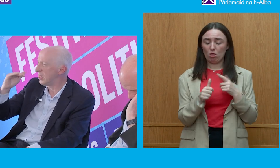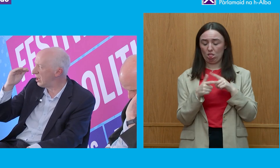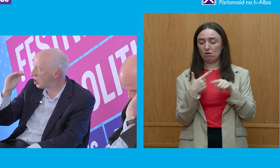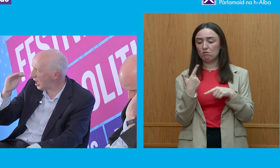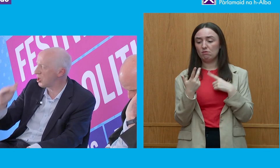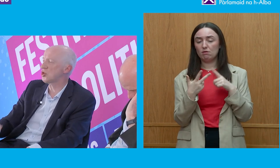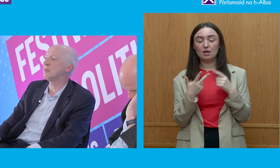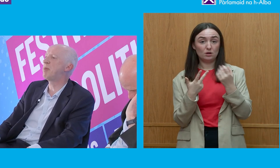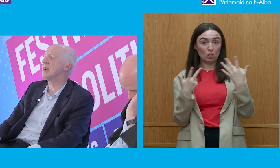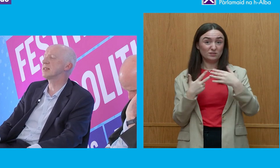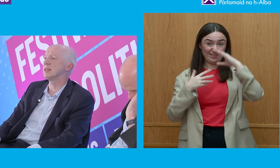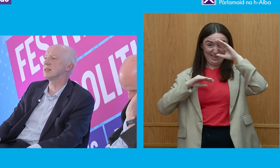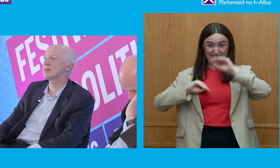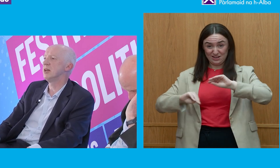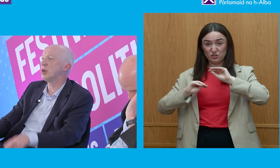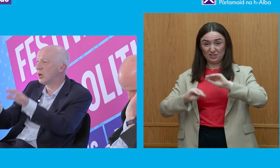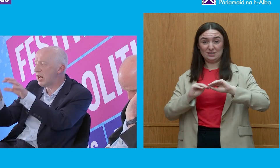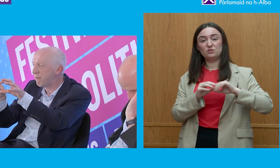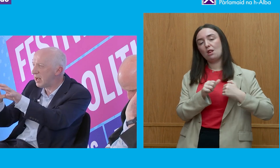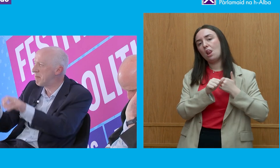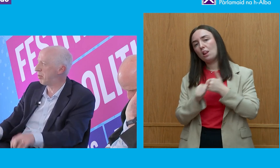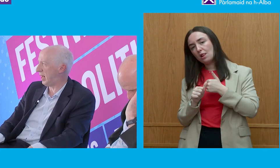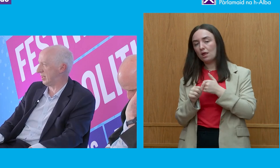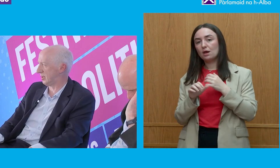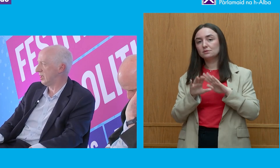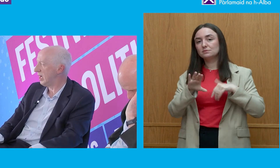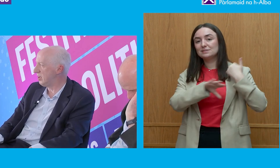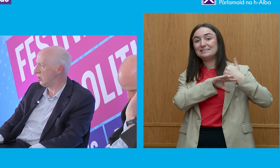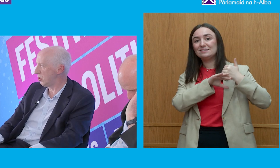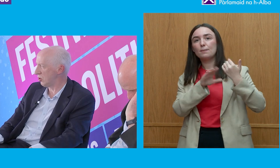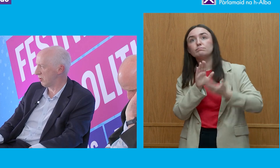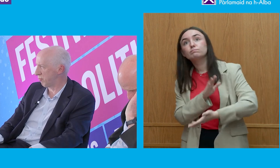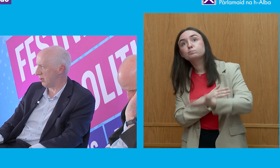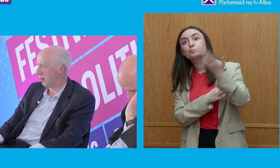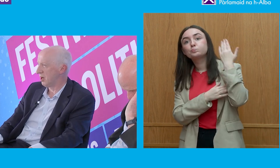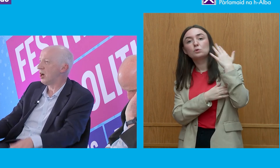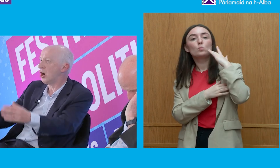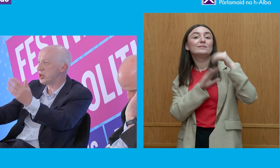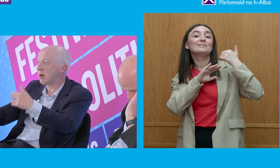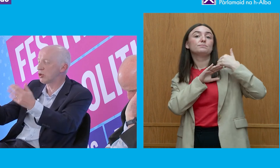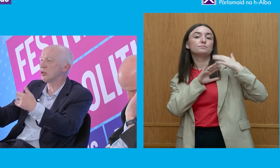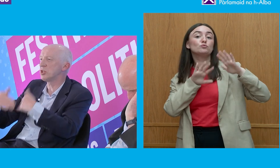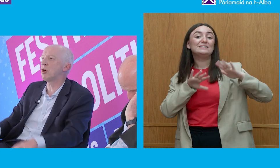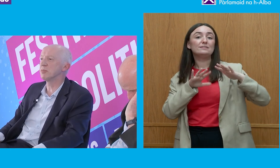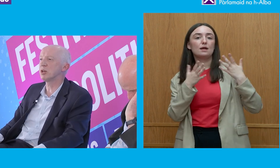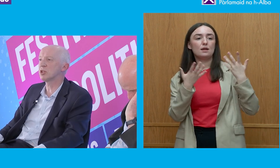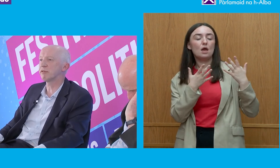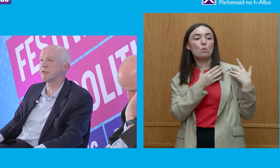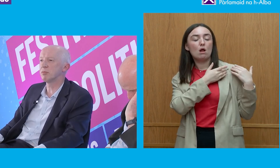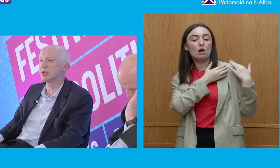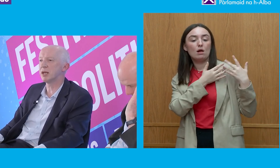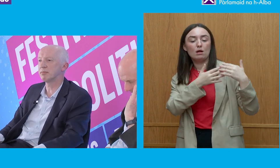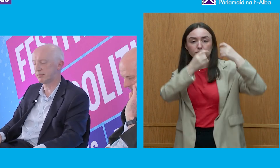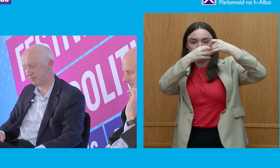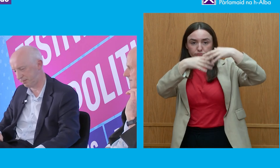educational biases that were left in place in the institution of Britain are now causing the problems that we're